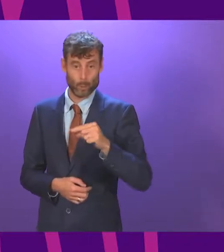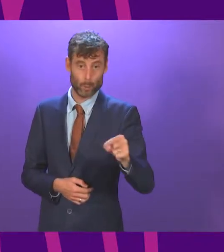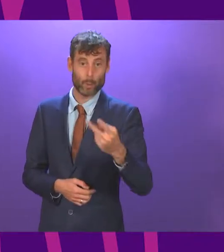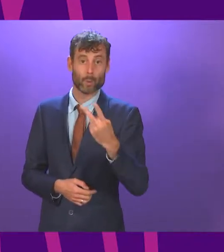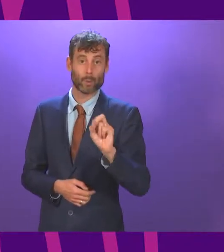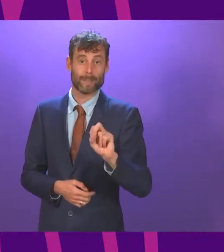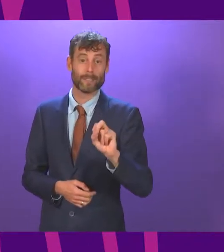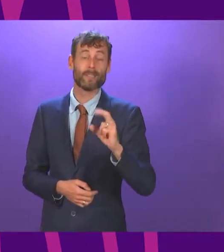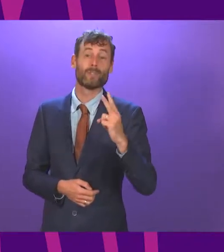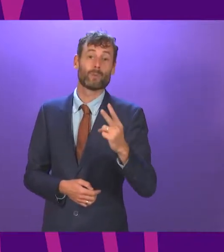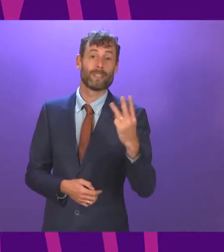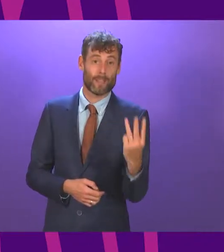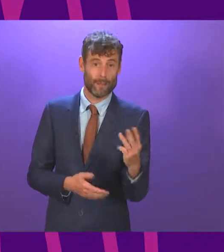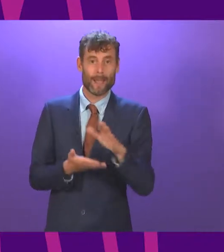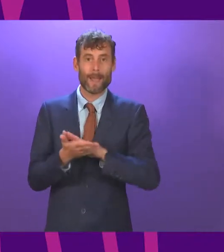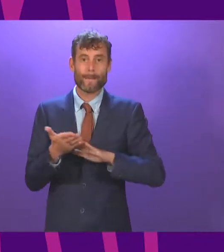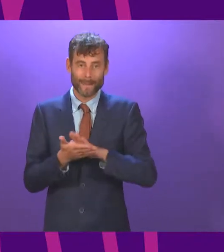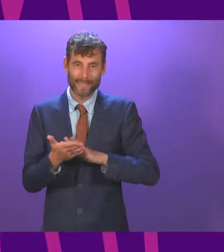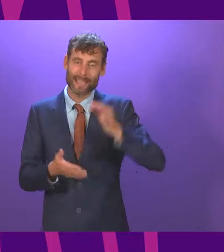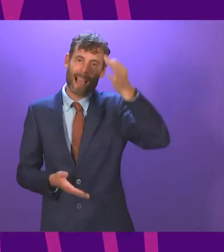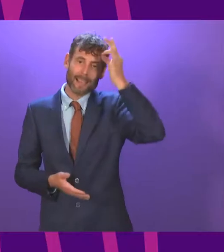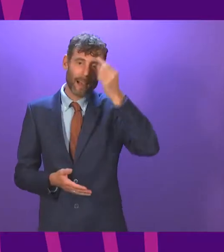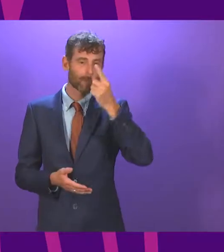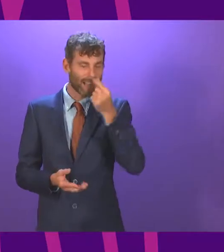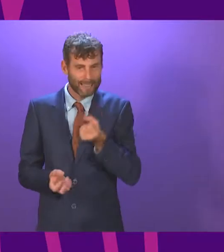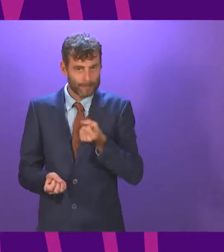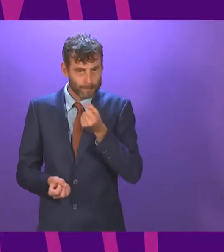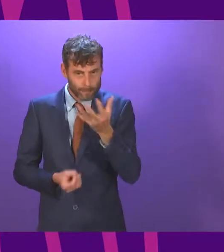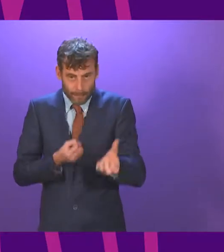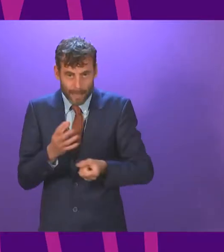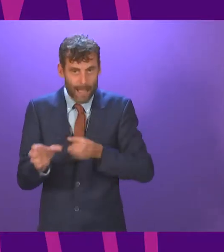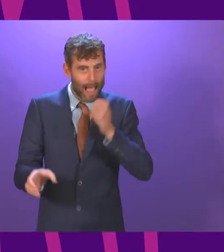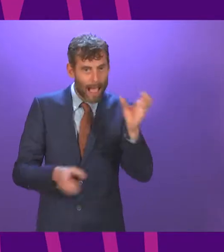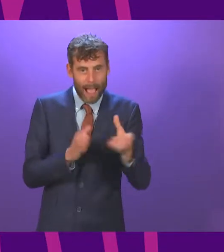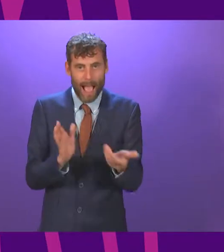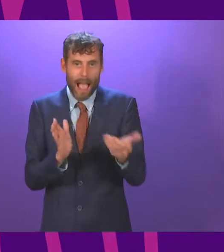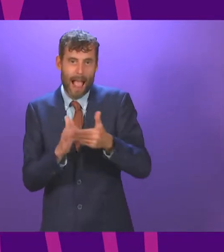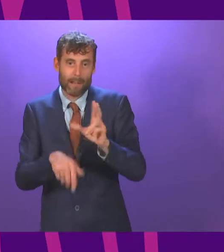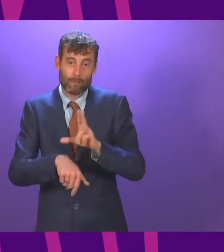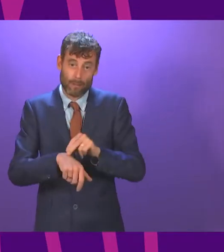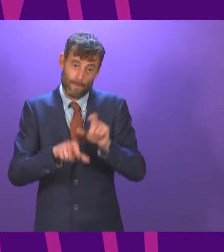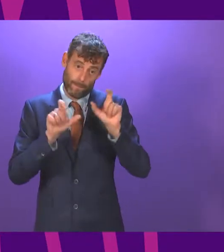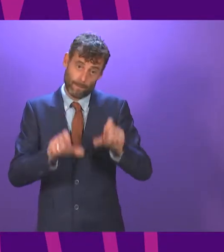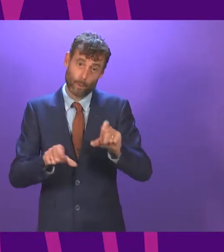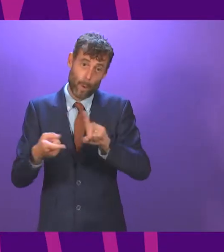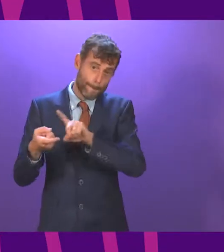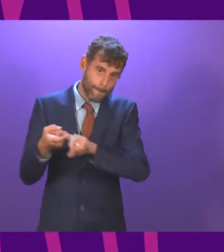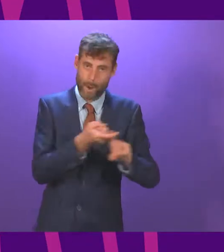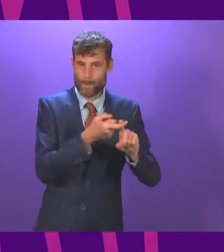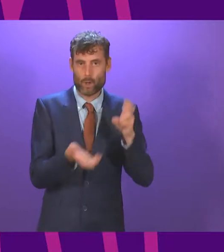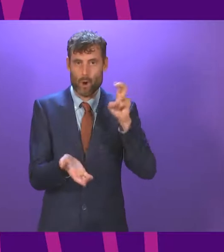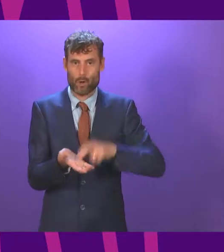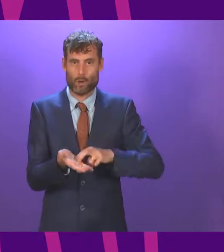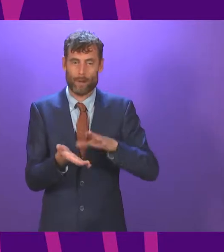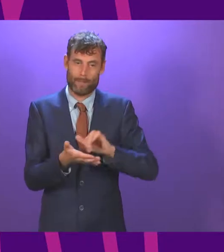help remove barriers for councils, employing these additional staff on permanent contracts and meet the local needs